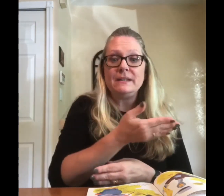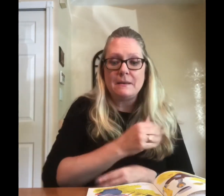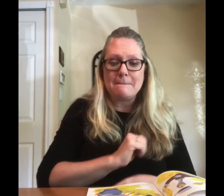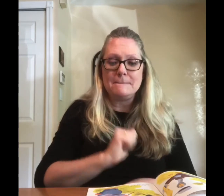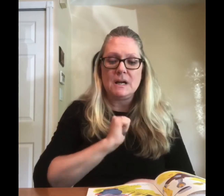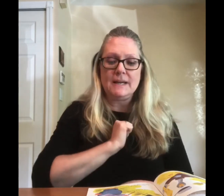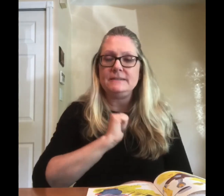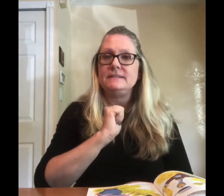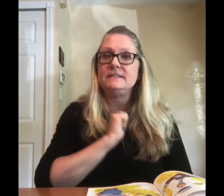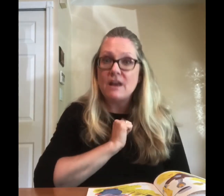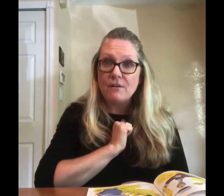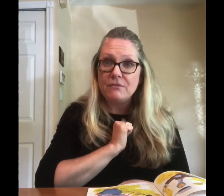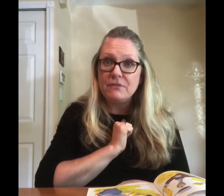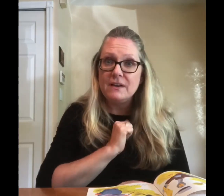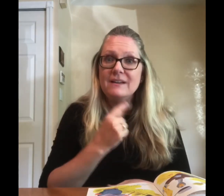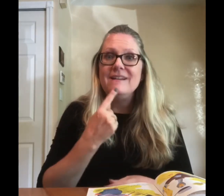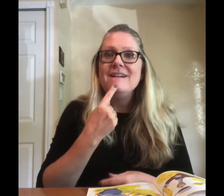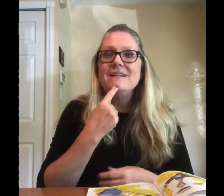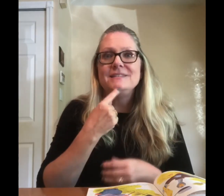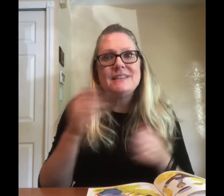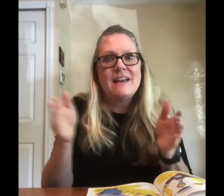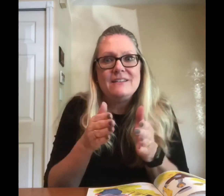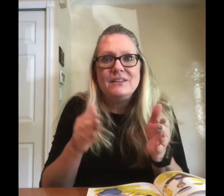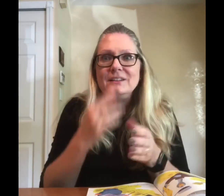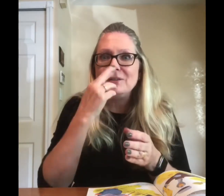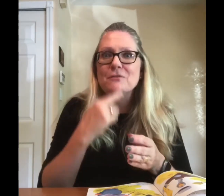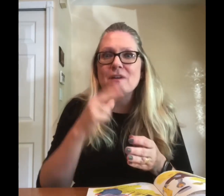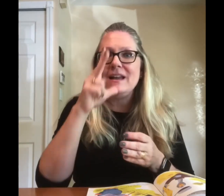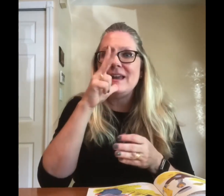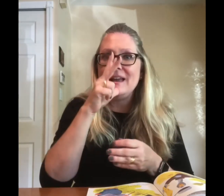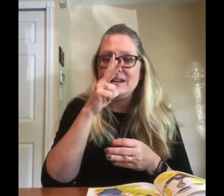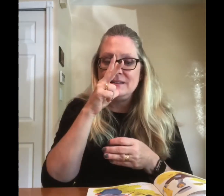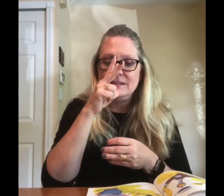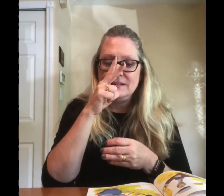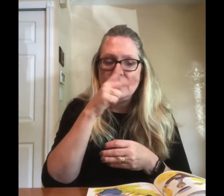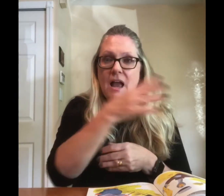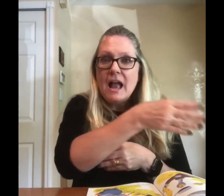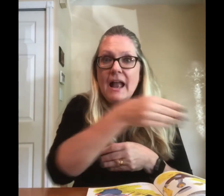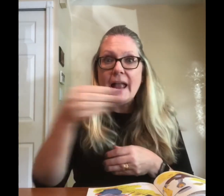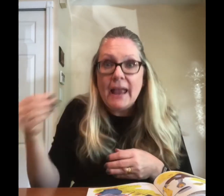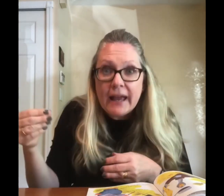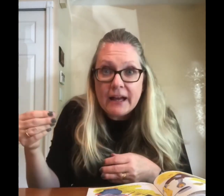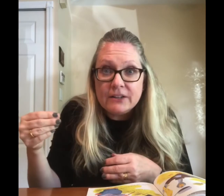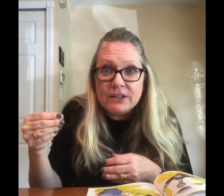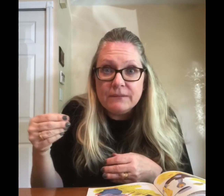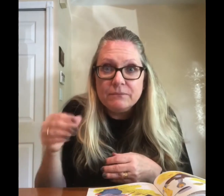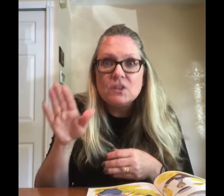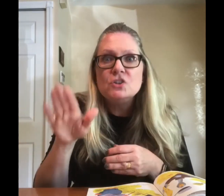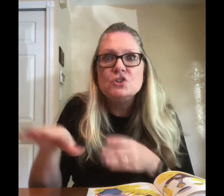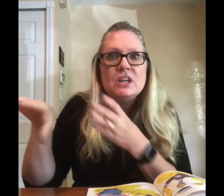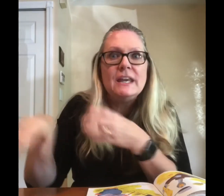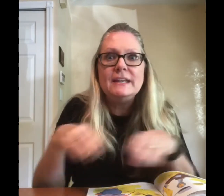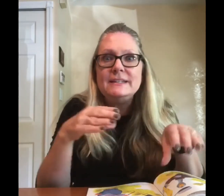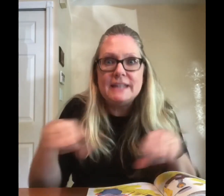myself said the Little Red Hen and she did.